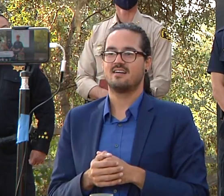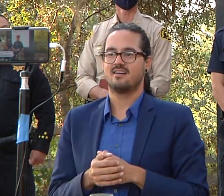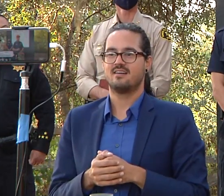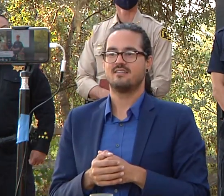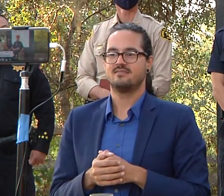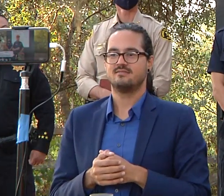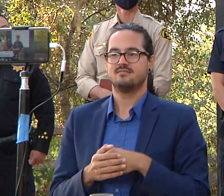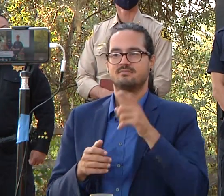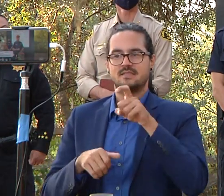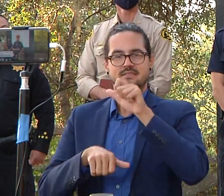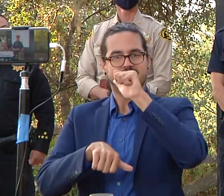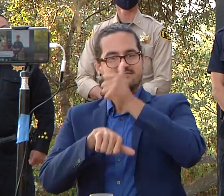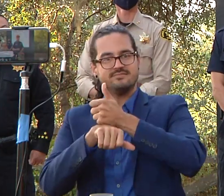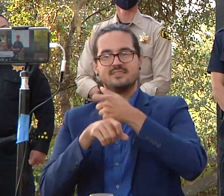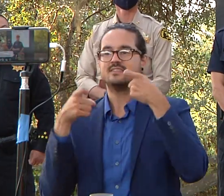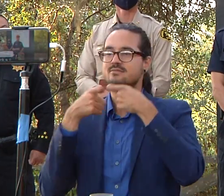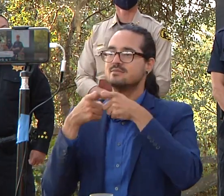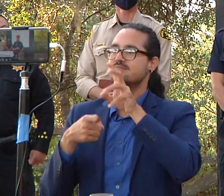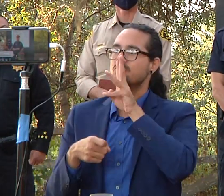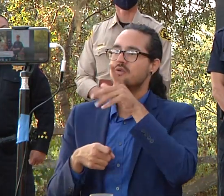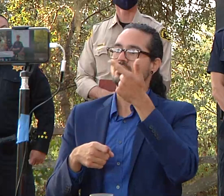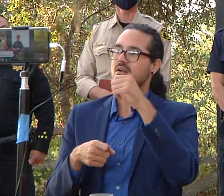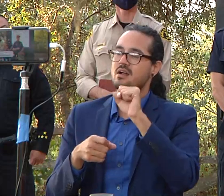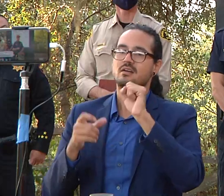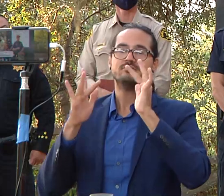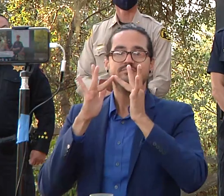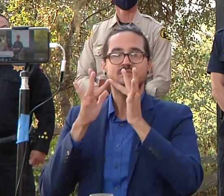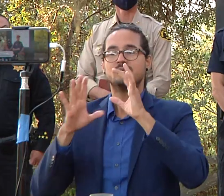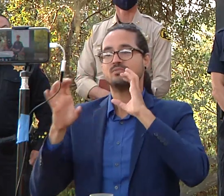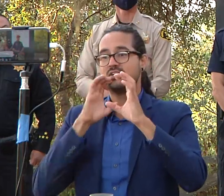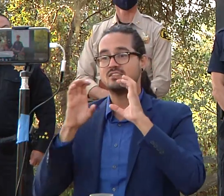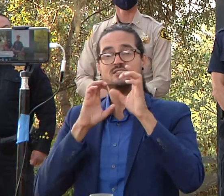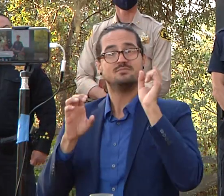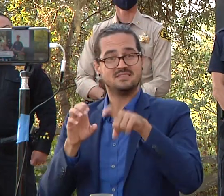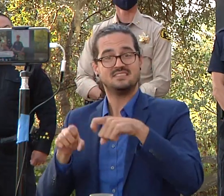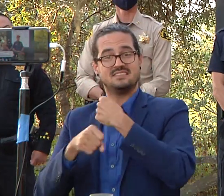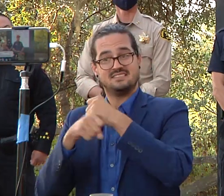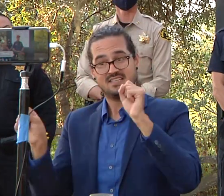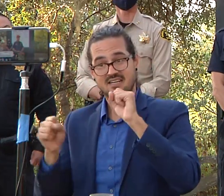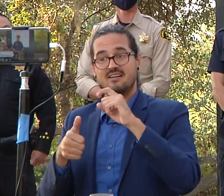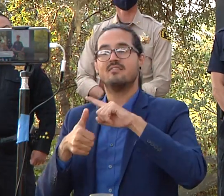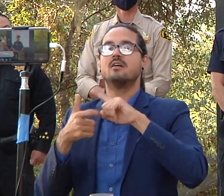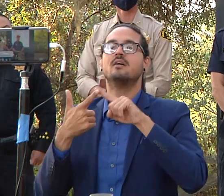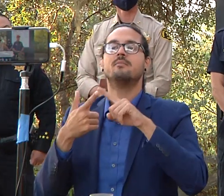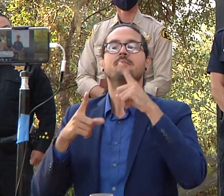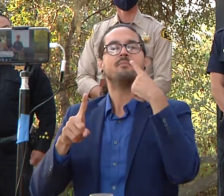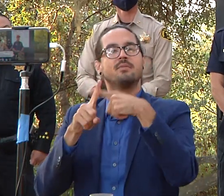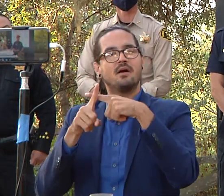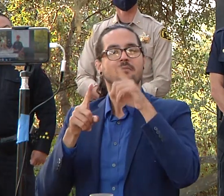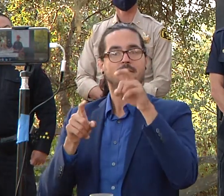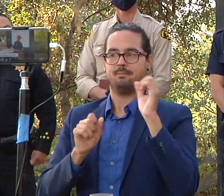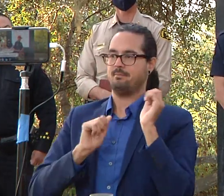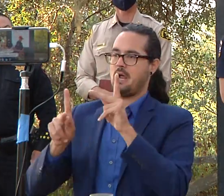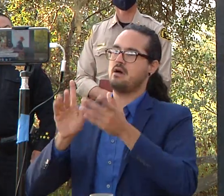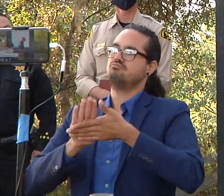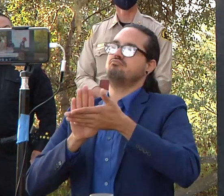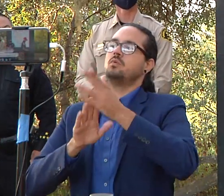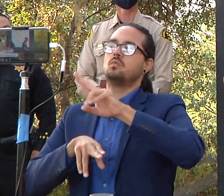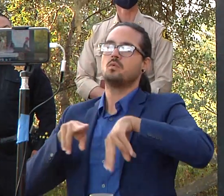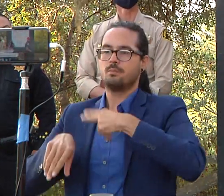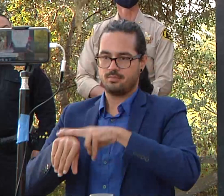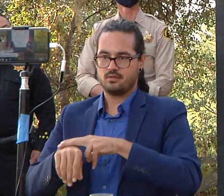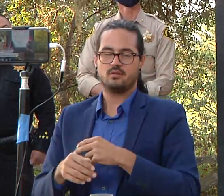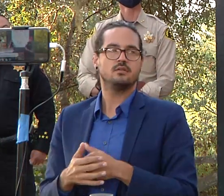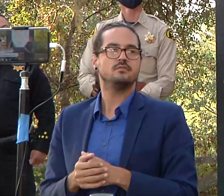home it's not only safe but they also have all the comforts uh to return to their normal life chief